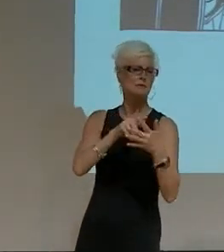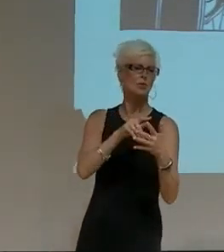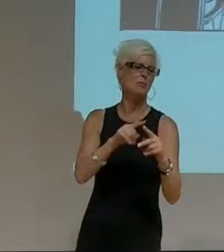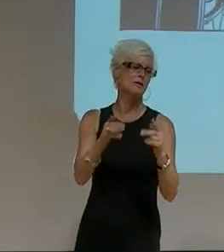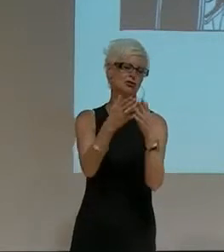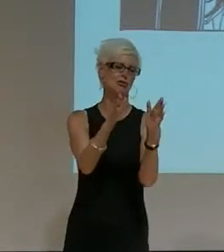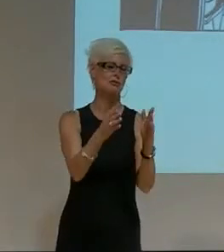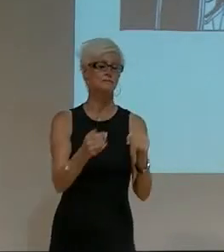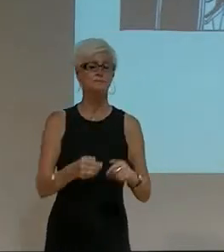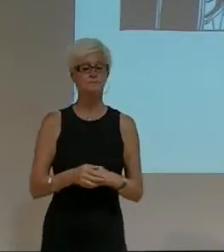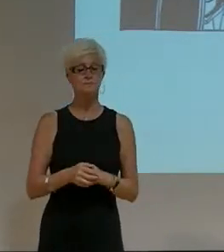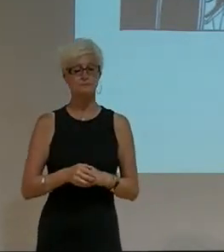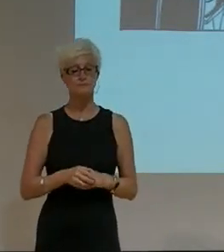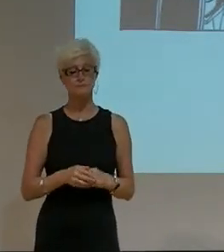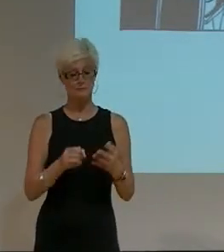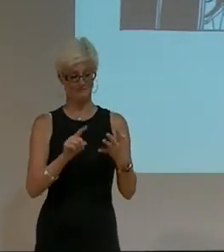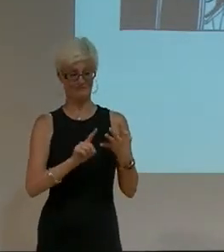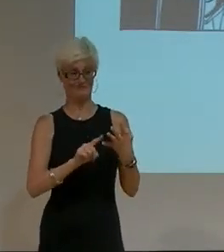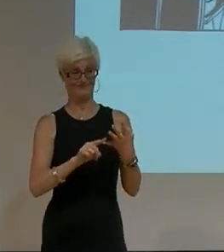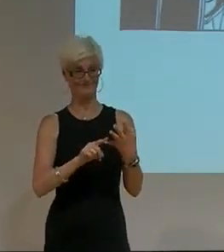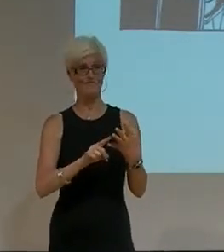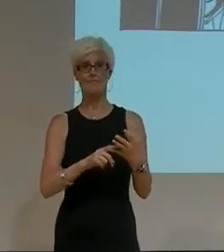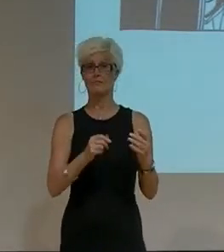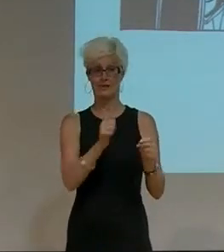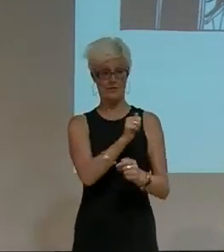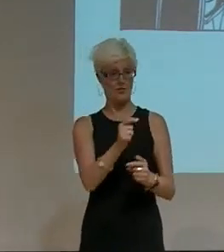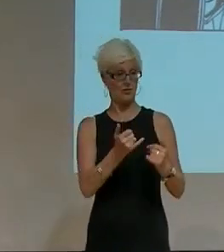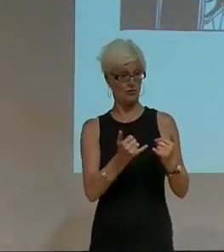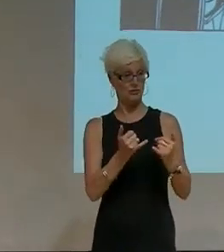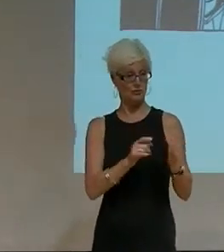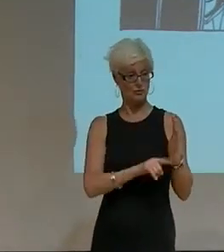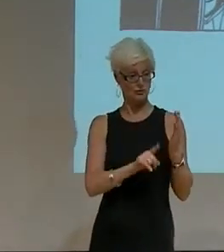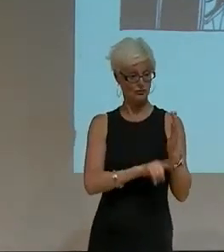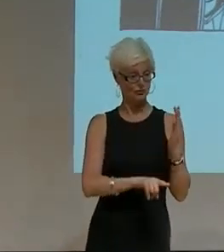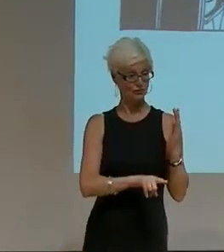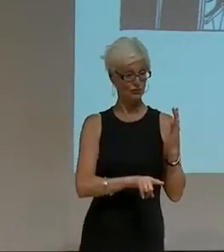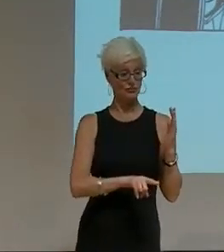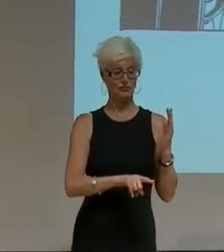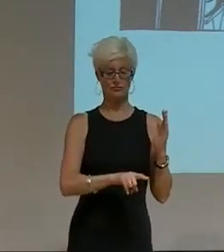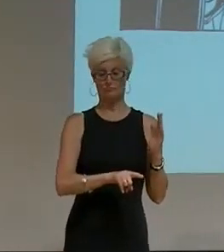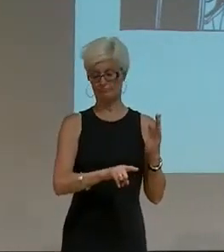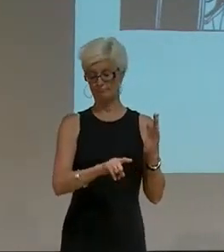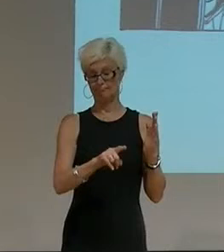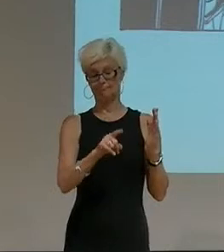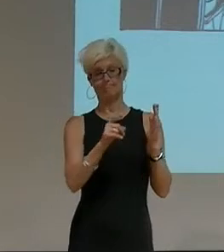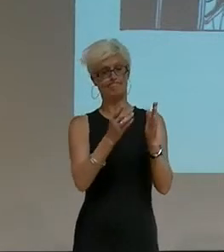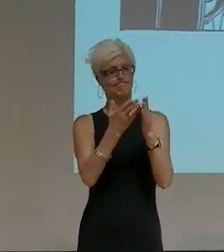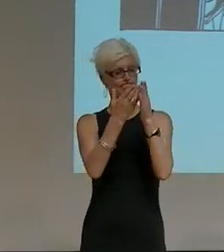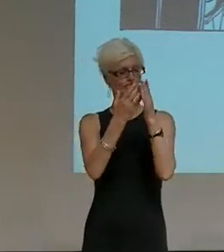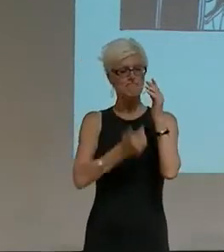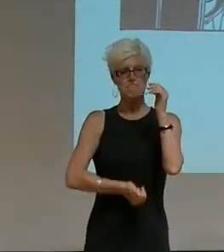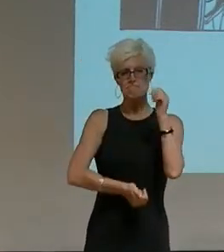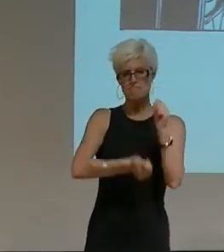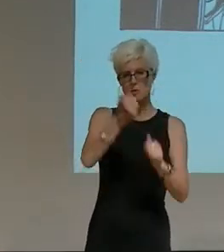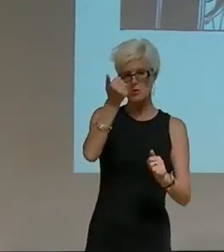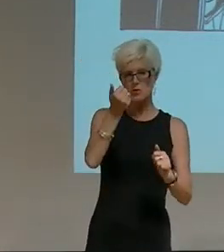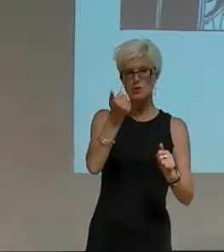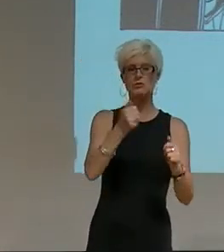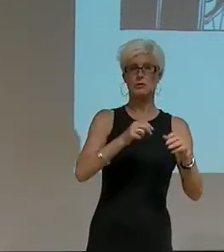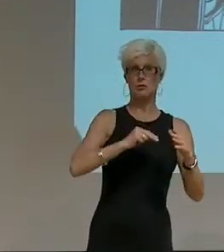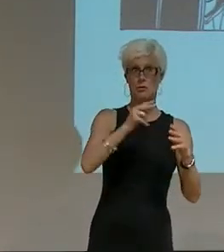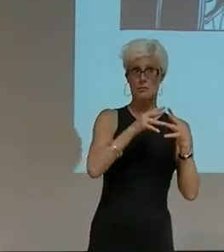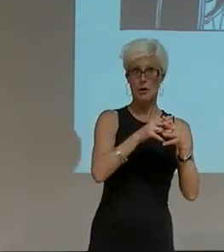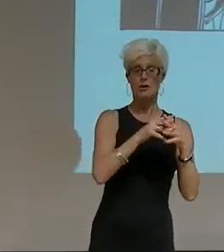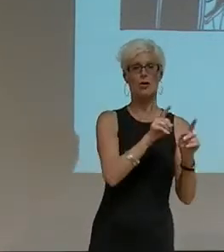All existing research is occidental in scope and focus, and mostly North American based. Research